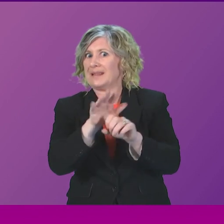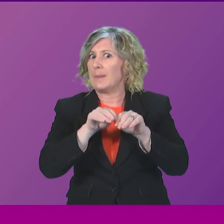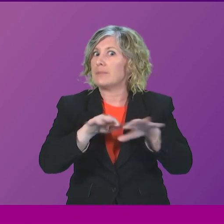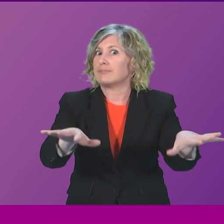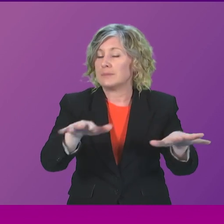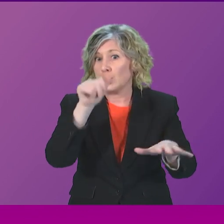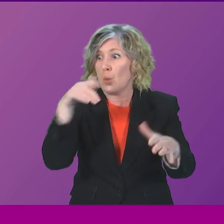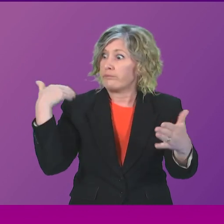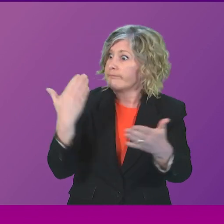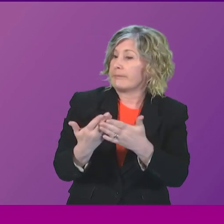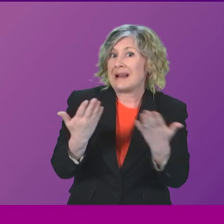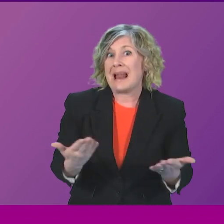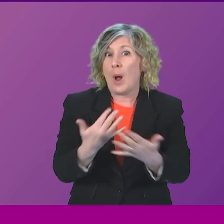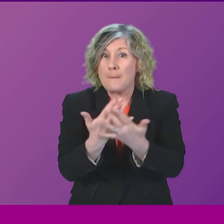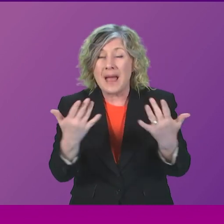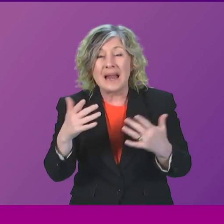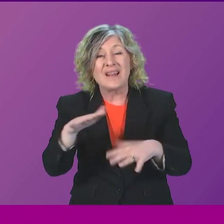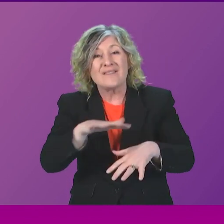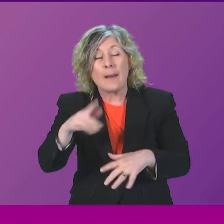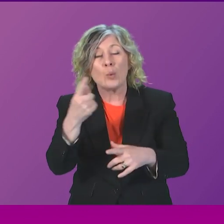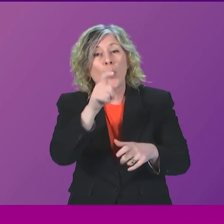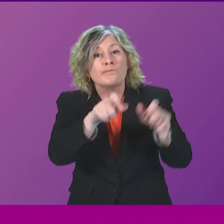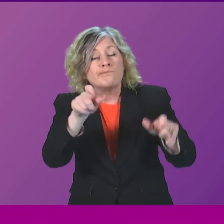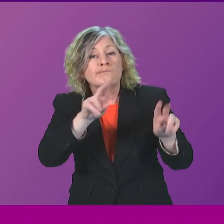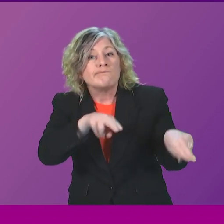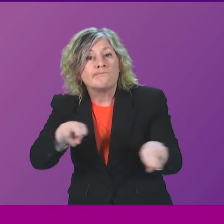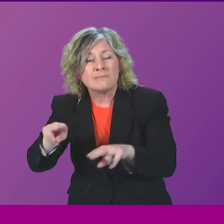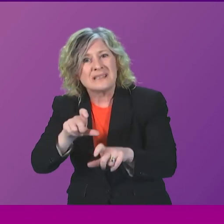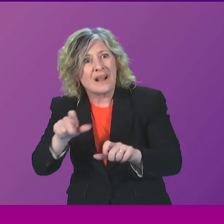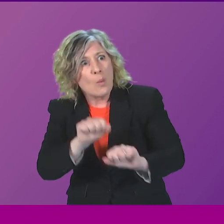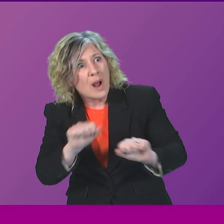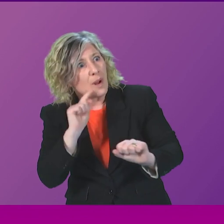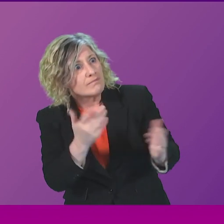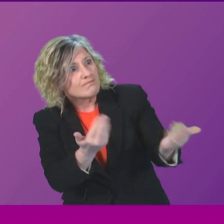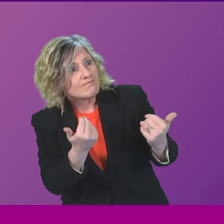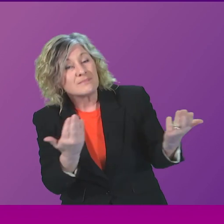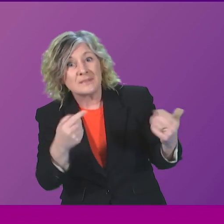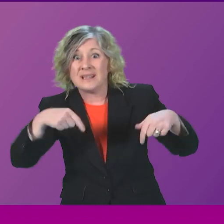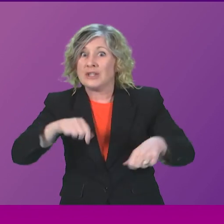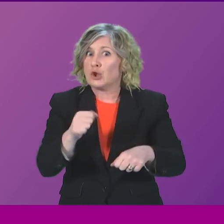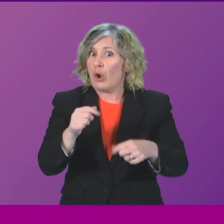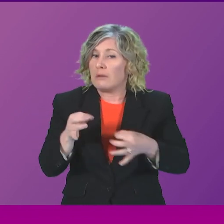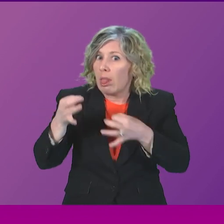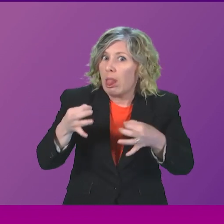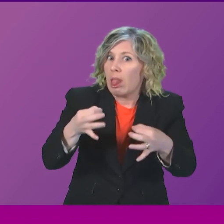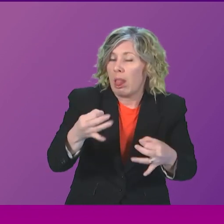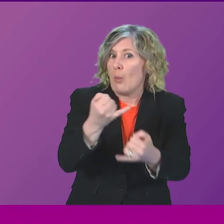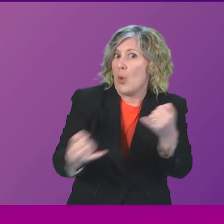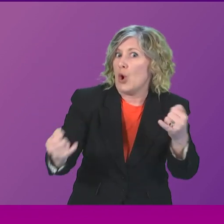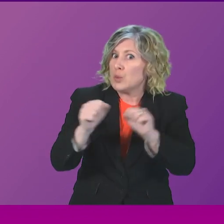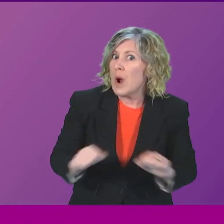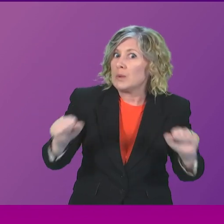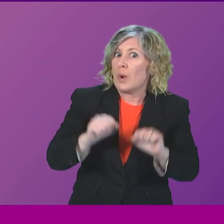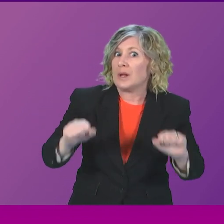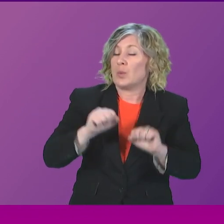bereaved families are still waiting for answers. But here in Scotland, families are going to have to wait even longer. Because last year, the